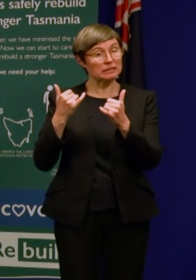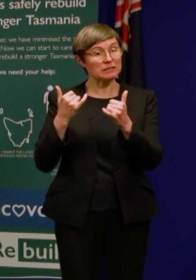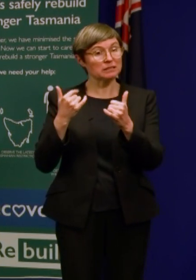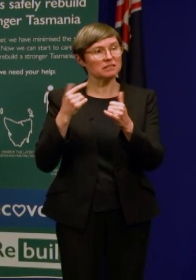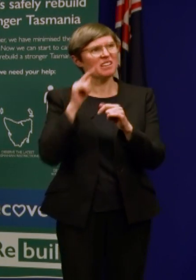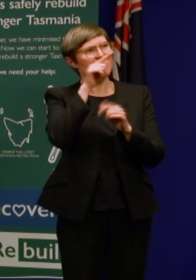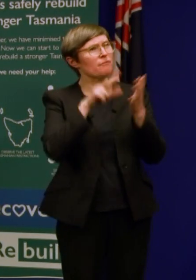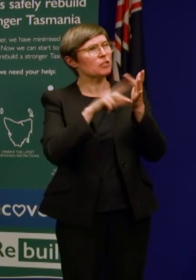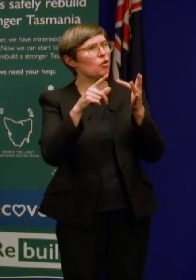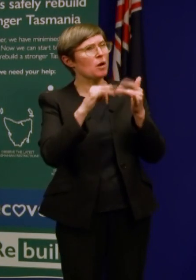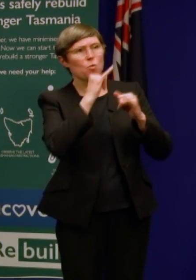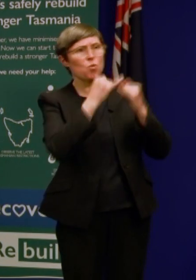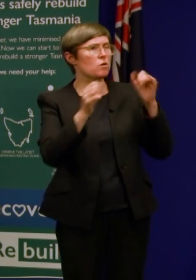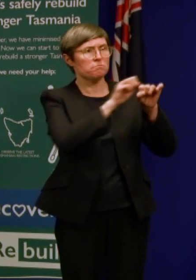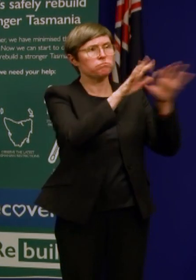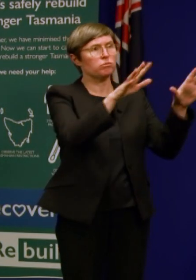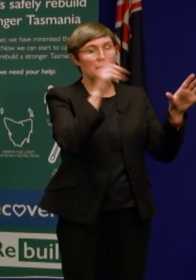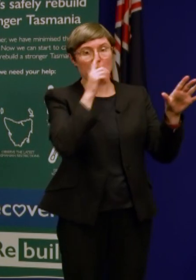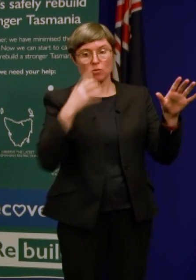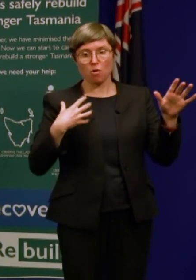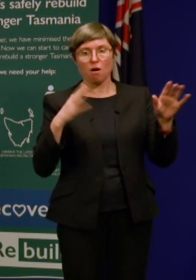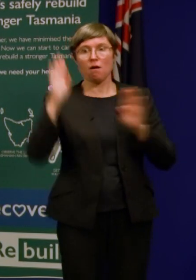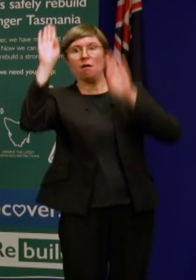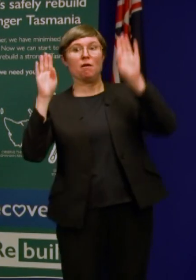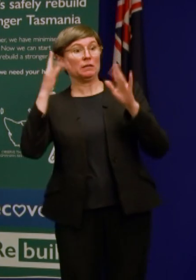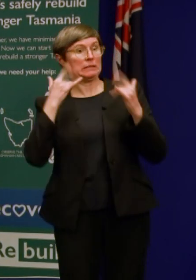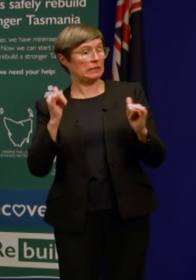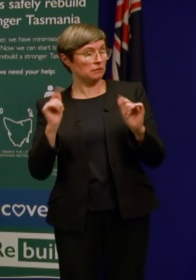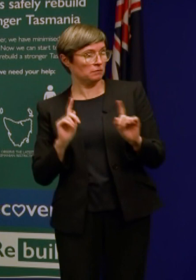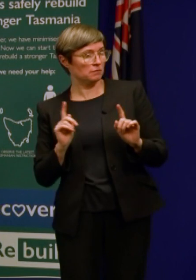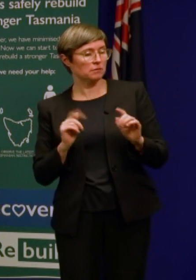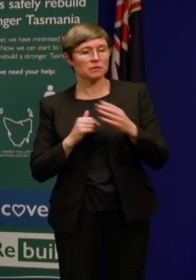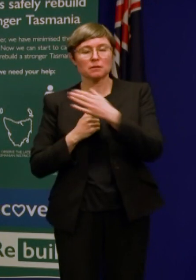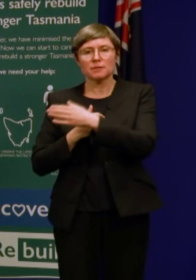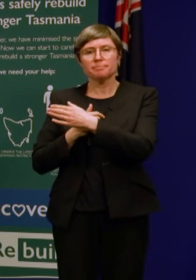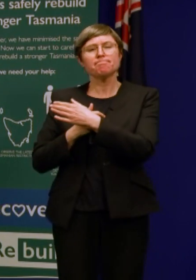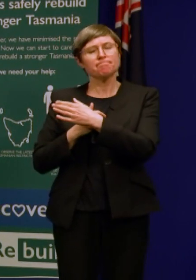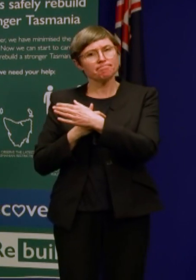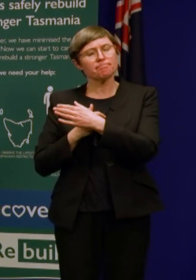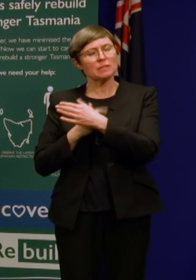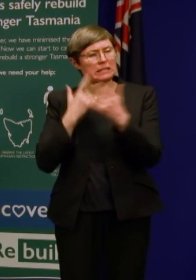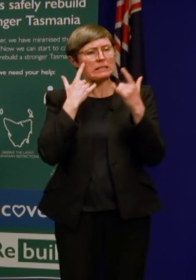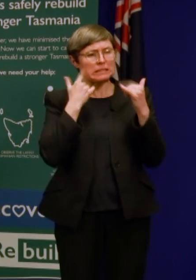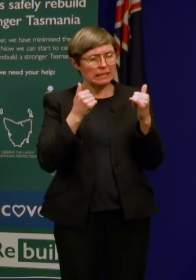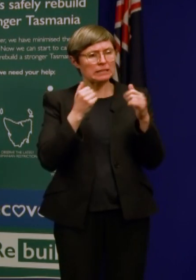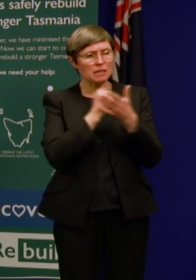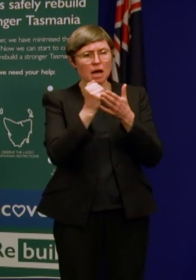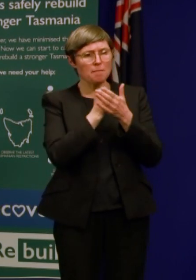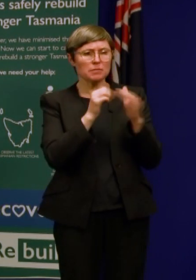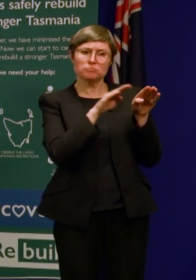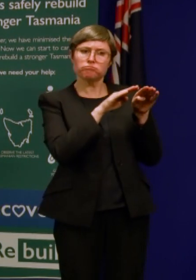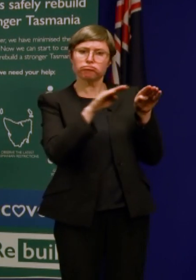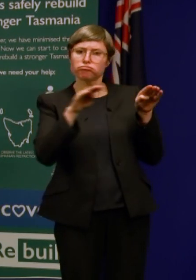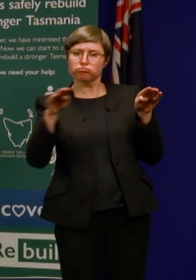have gotten worse in Victoria? they kind of using that as a measure? Tests have been pretty steady mostly around